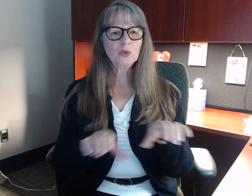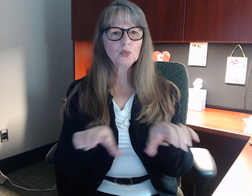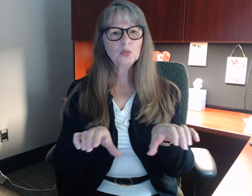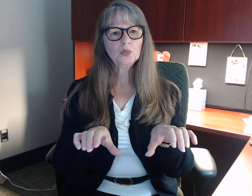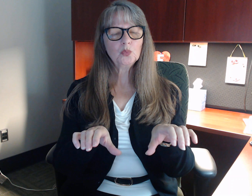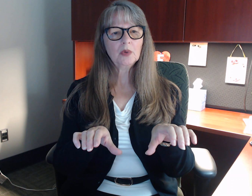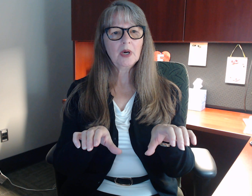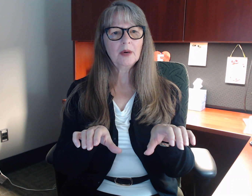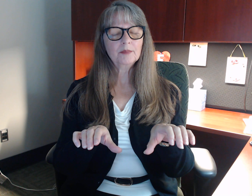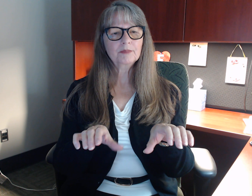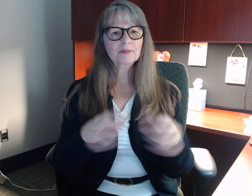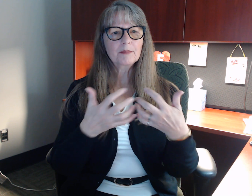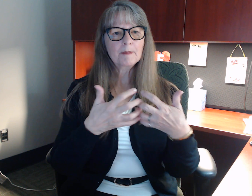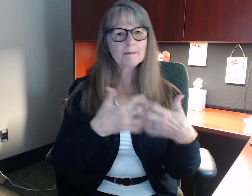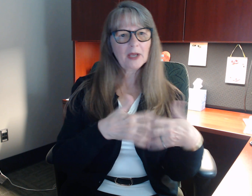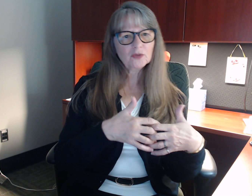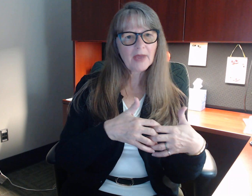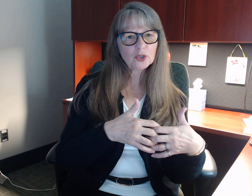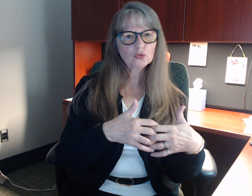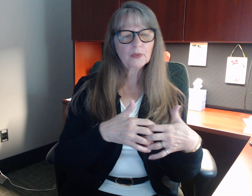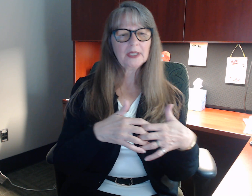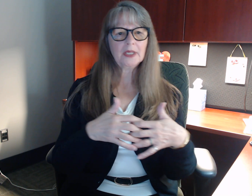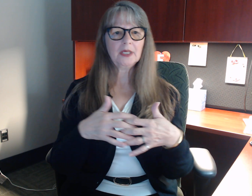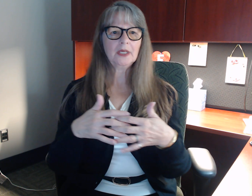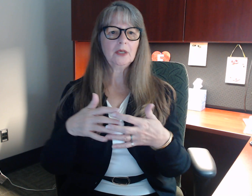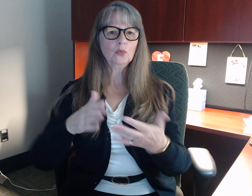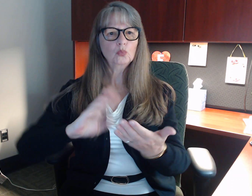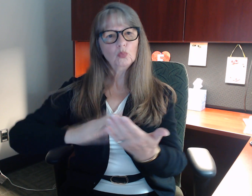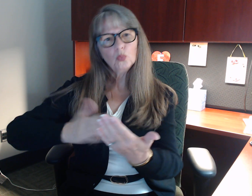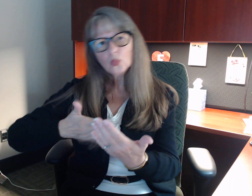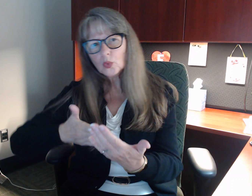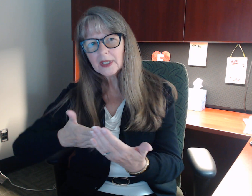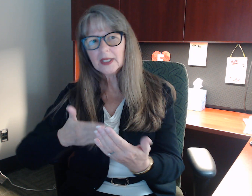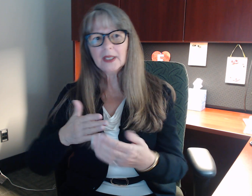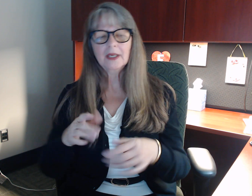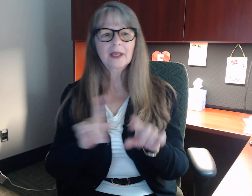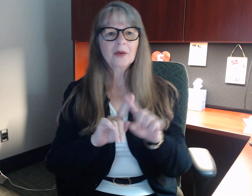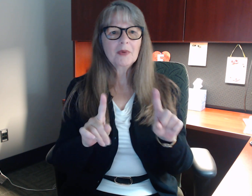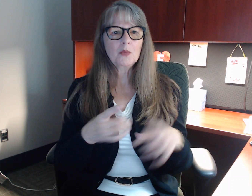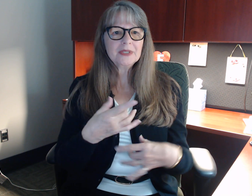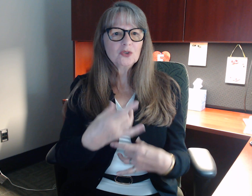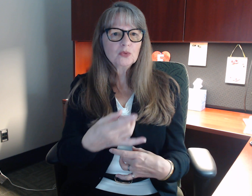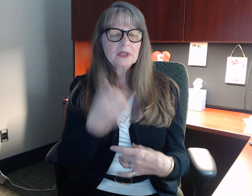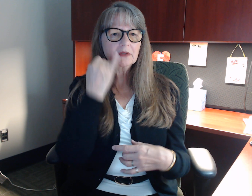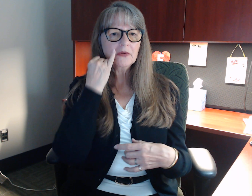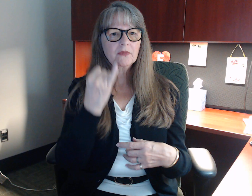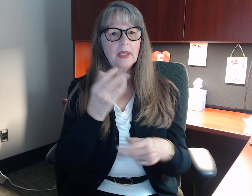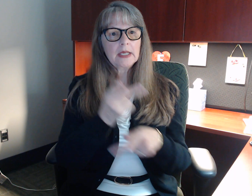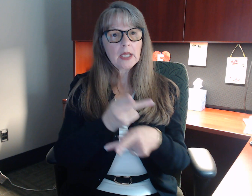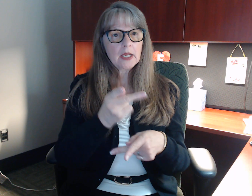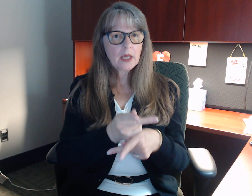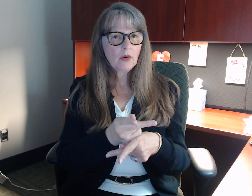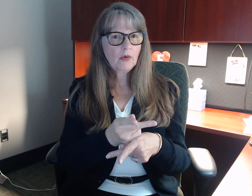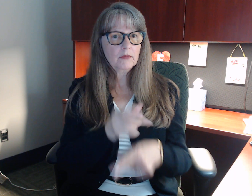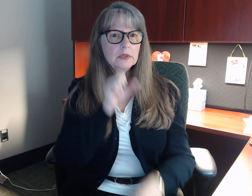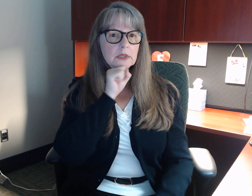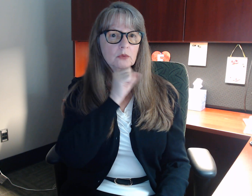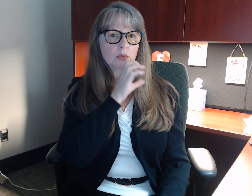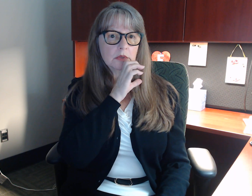Okay. She wants off the documentation whatever she can do. Okay. That's when I told her